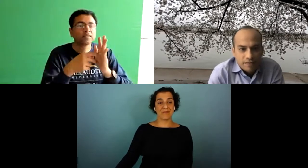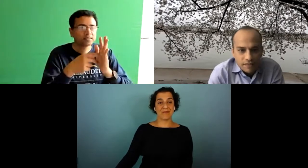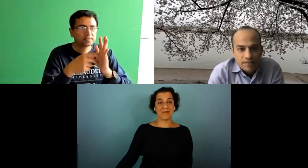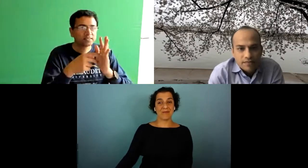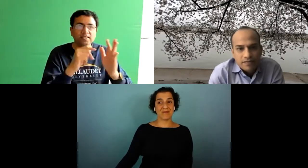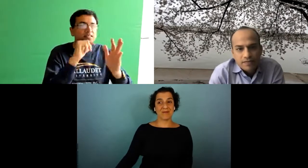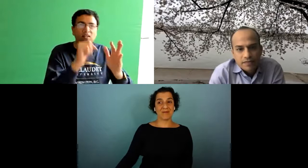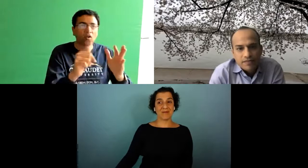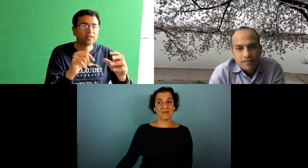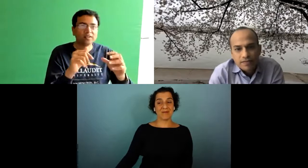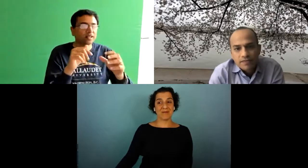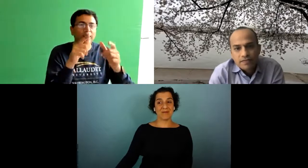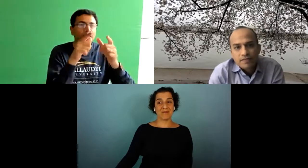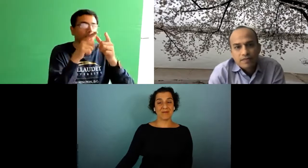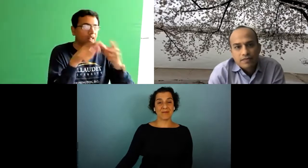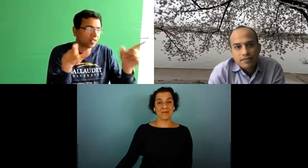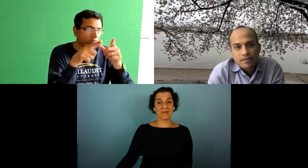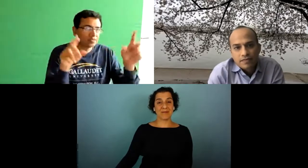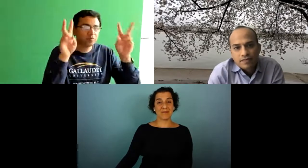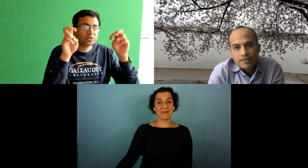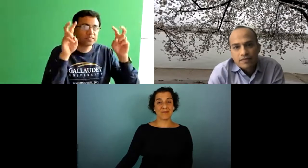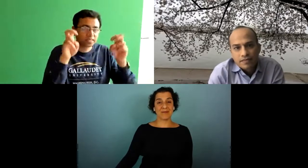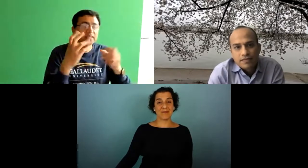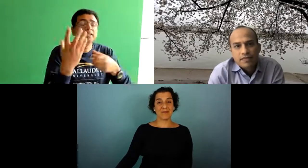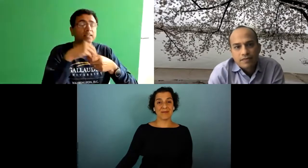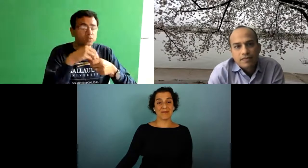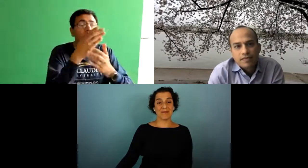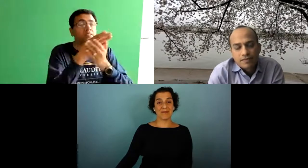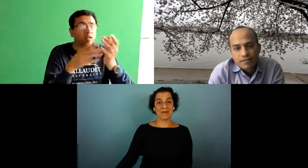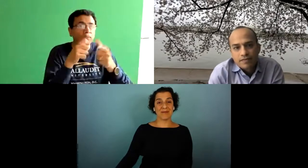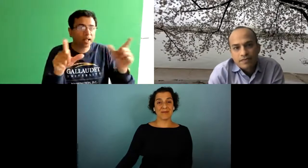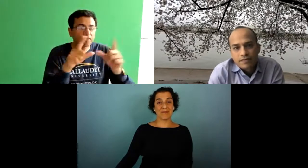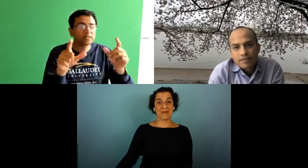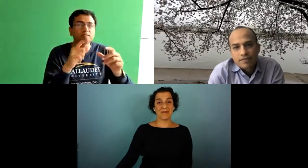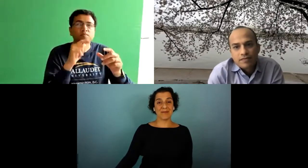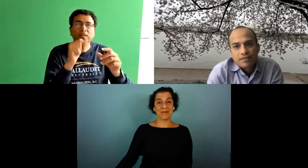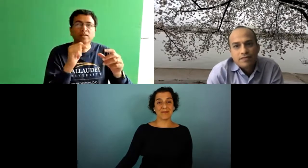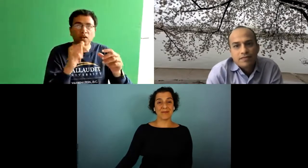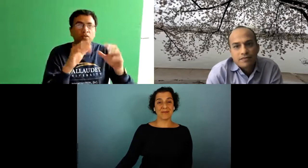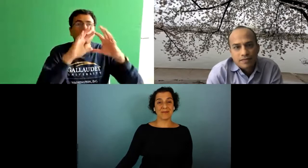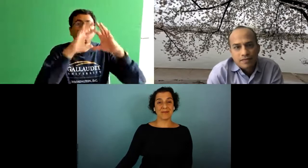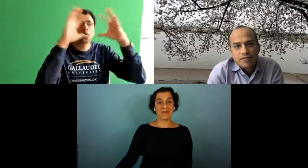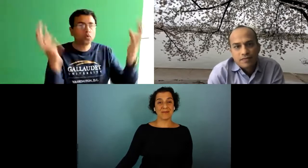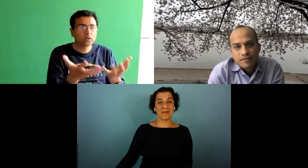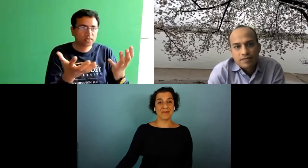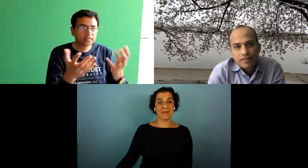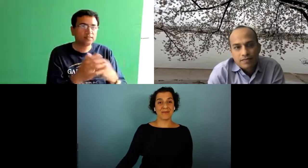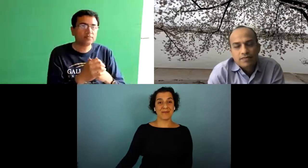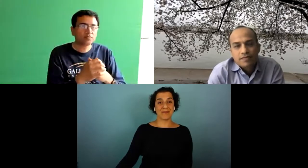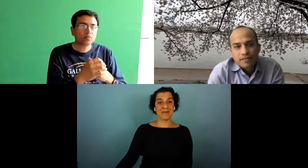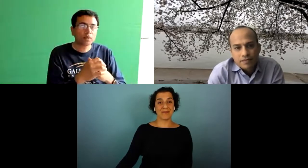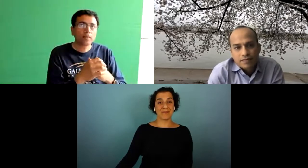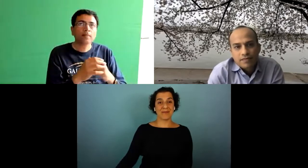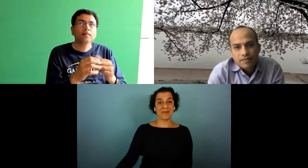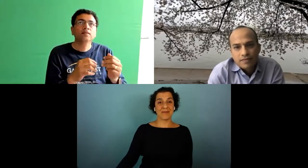language i think it still would have to be we'd have to be clear on what that means that it wouldn't really be language per se it would include some components of